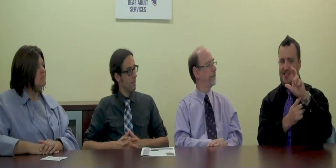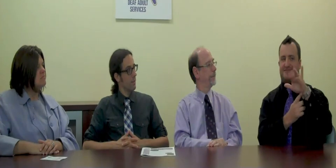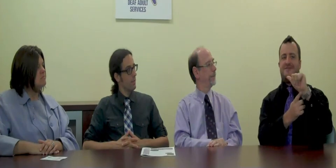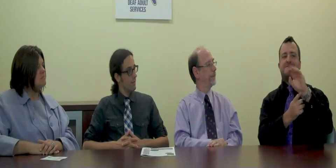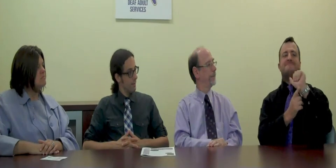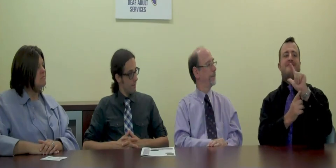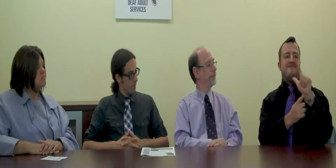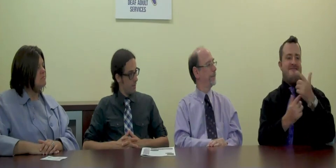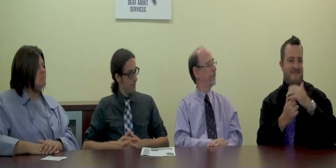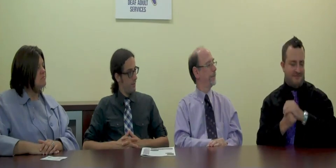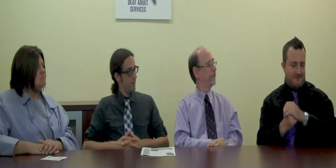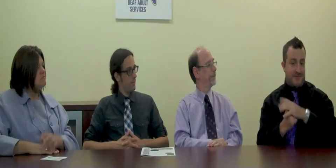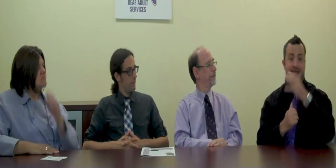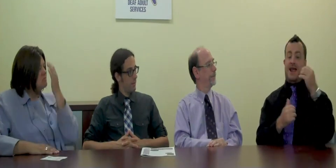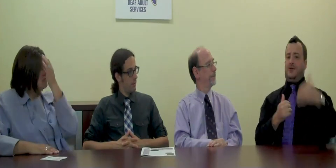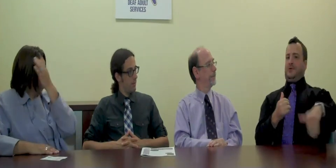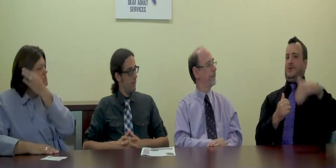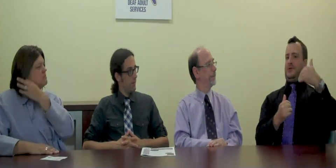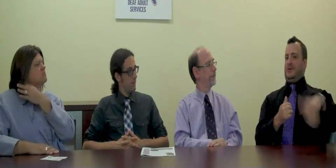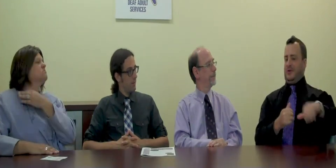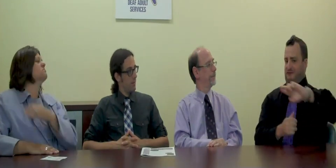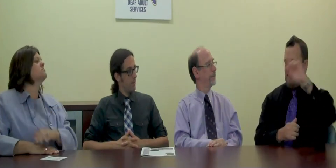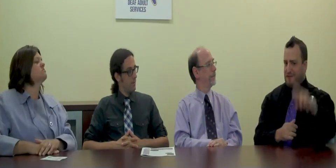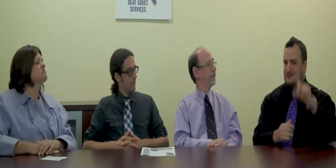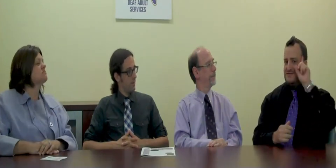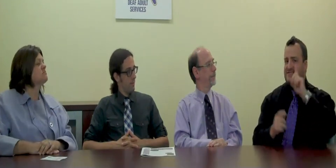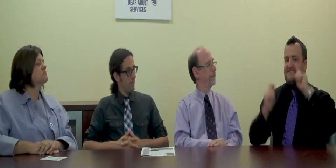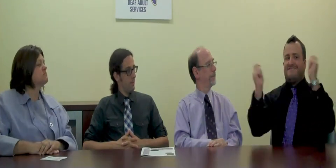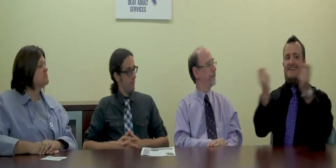Mall, and the Rochester Deaf Festival.